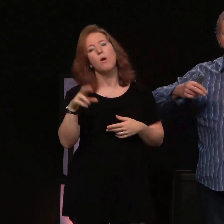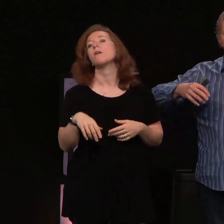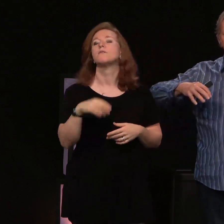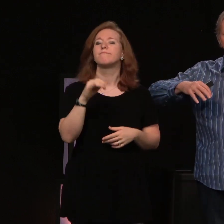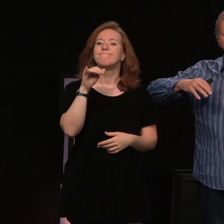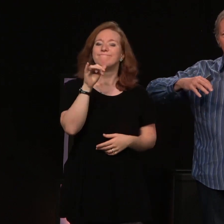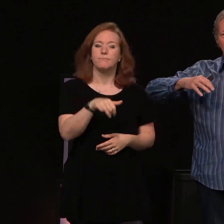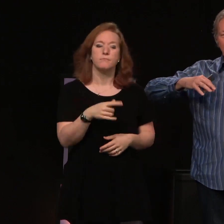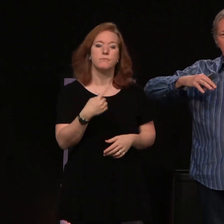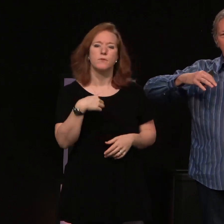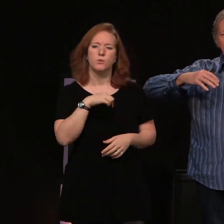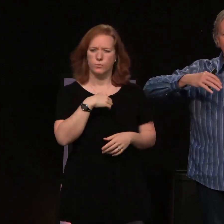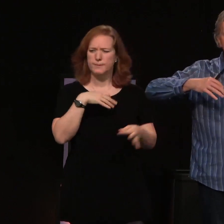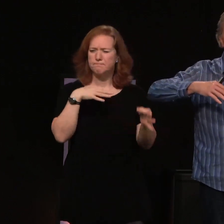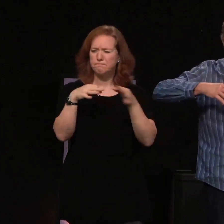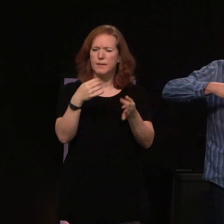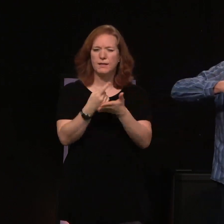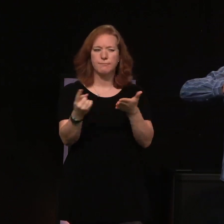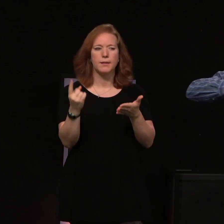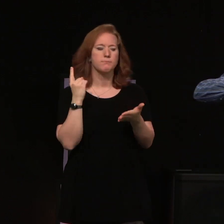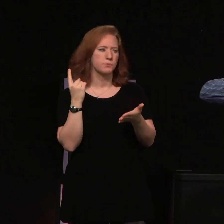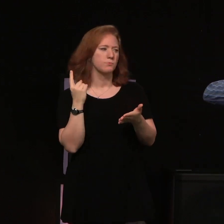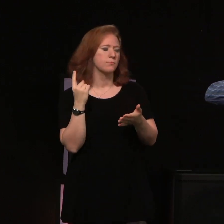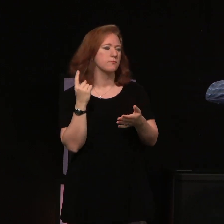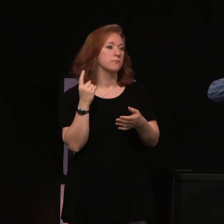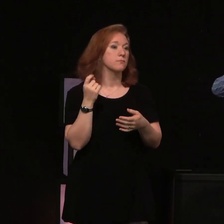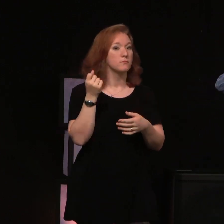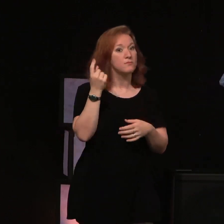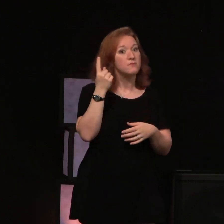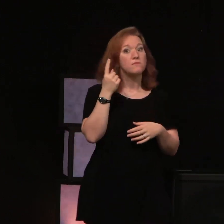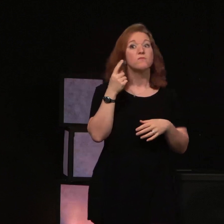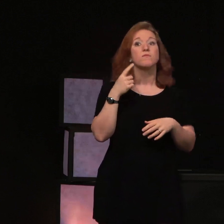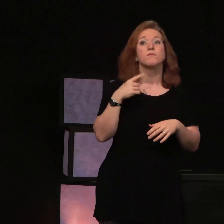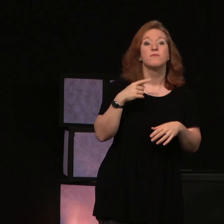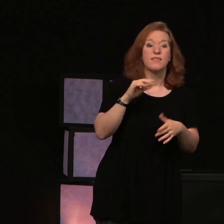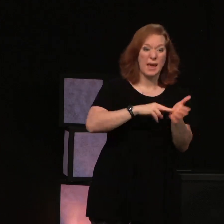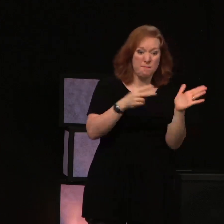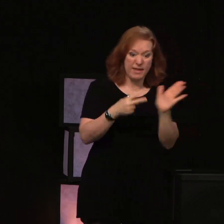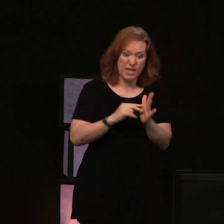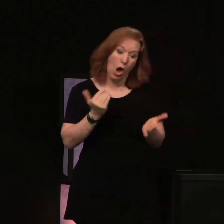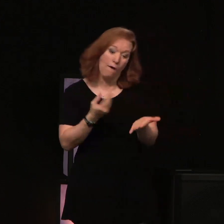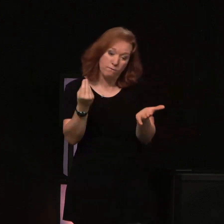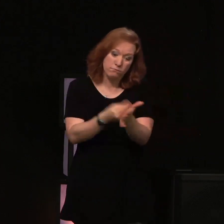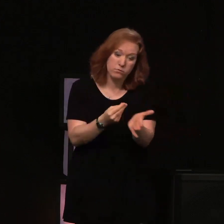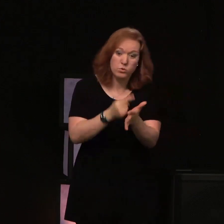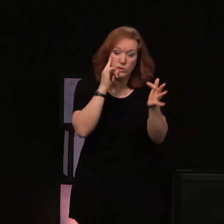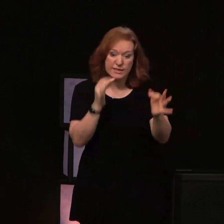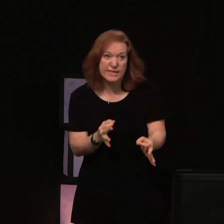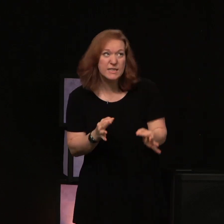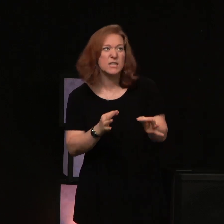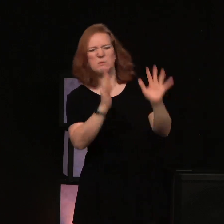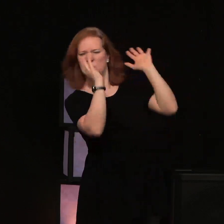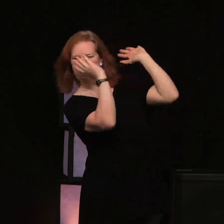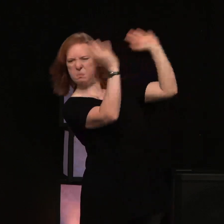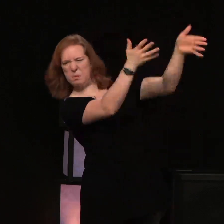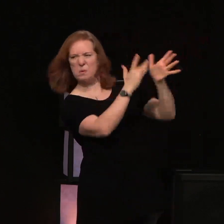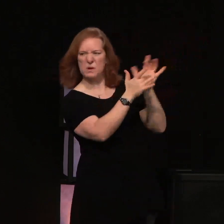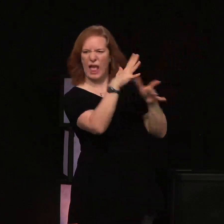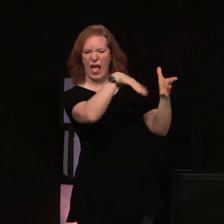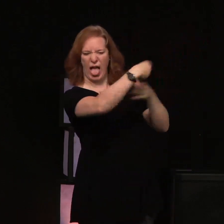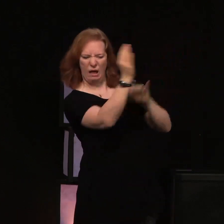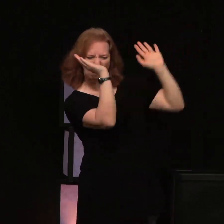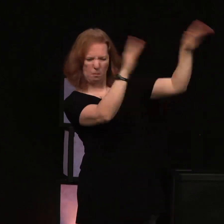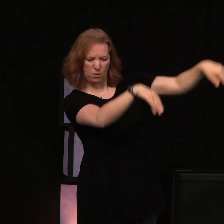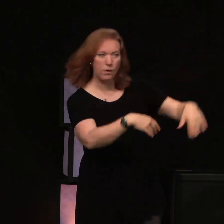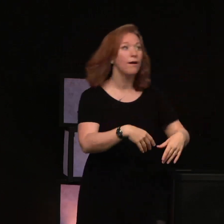as we pointed out last week, that we keep him out of our finances. It's like spiritual